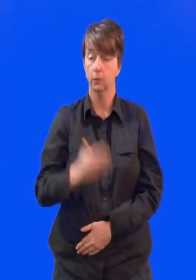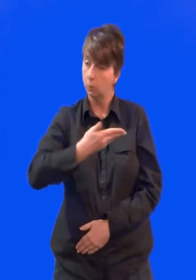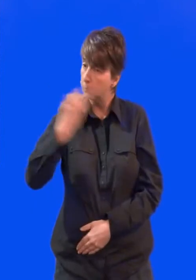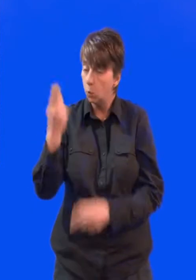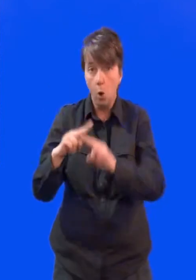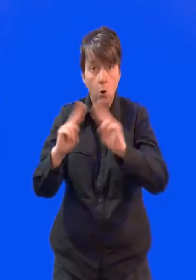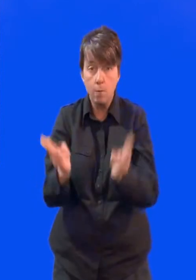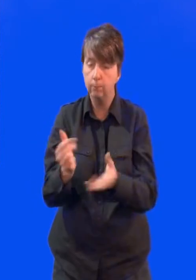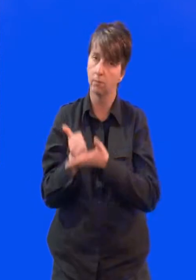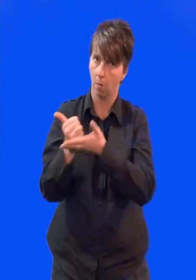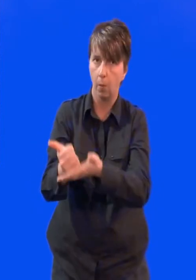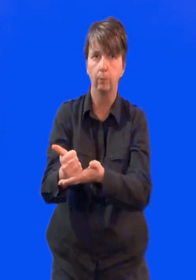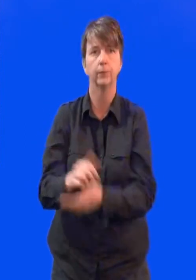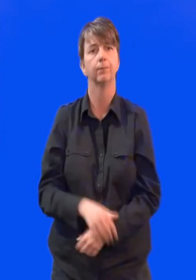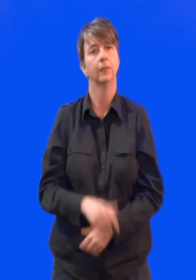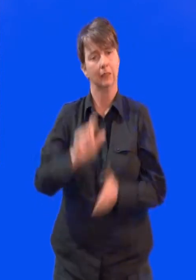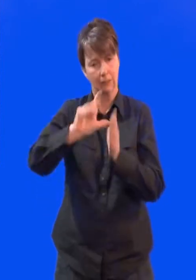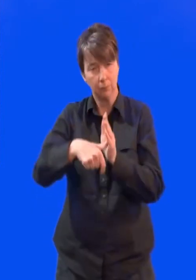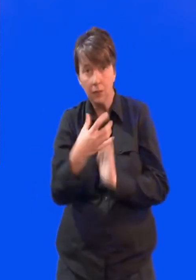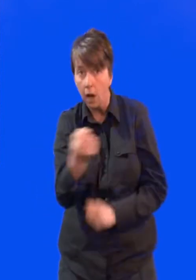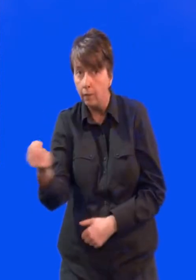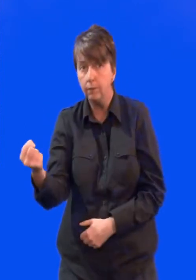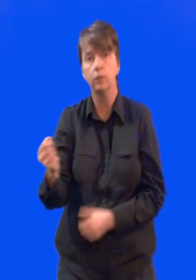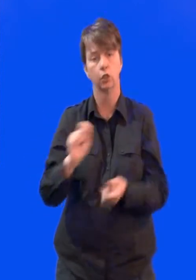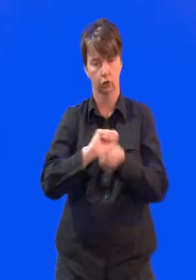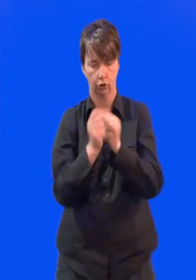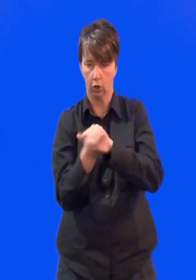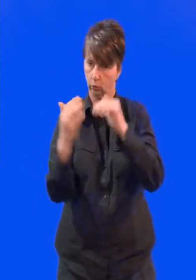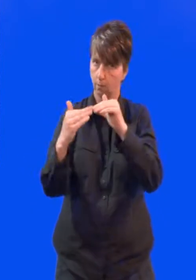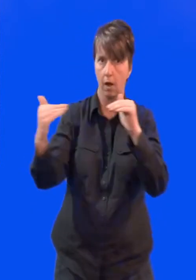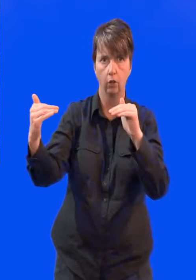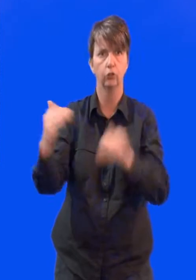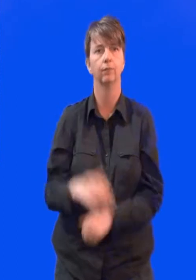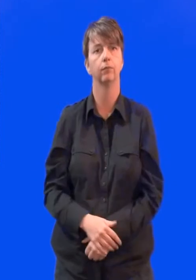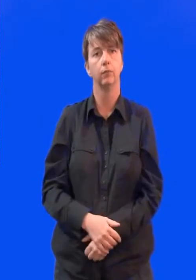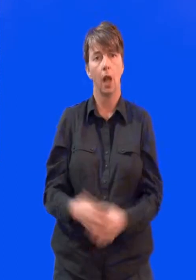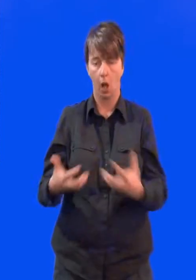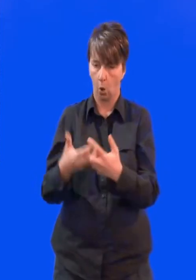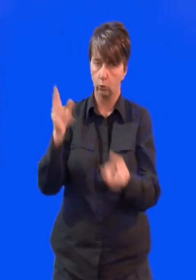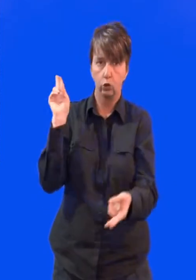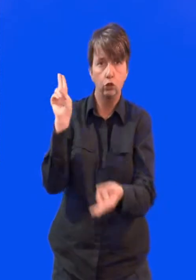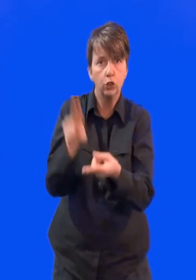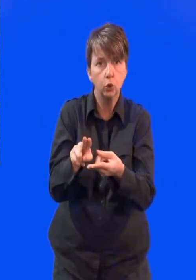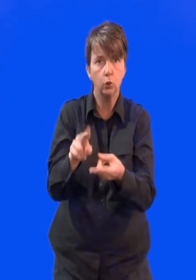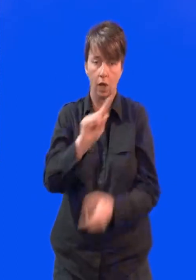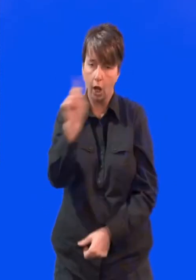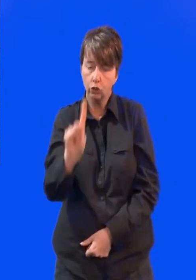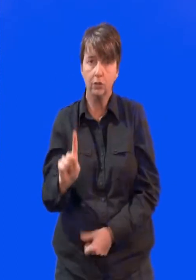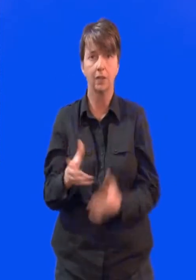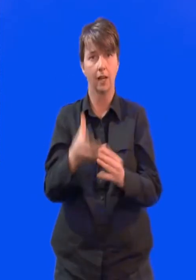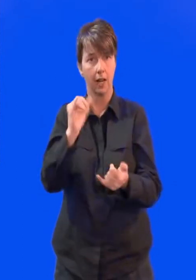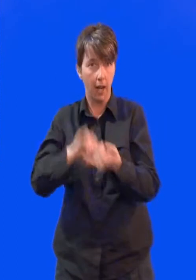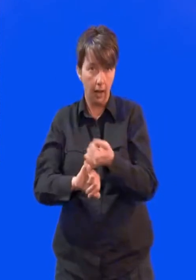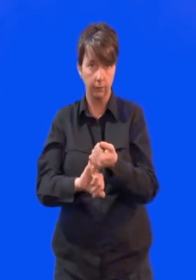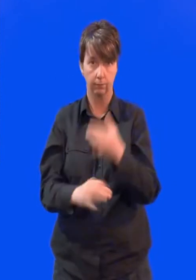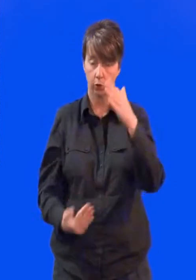street. Builds homes for people who need a special place to live. Tells how to save energy so we can save money. And knows how many houses we need to